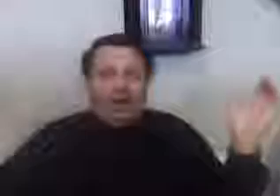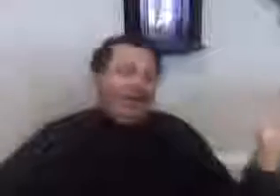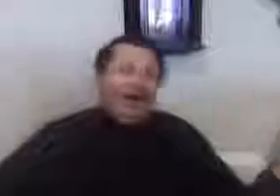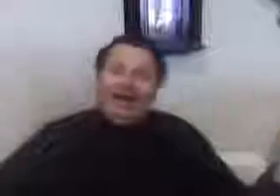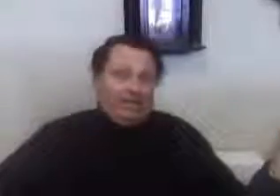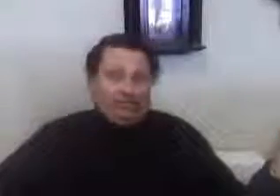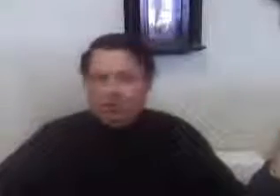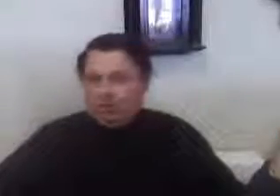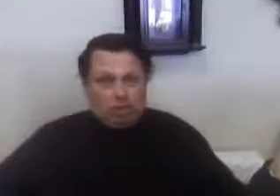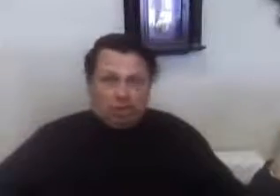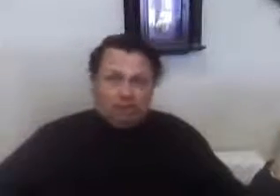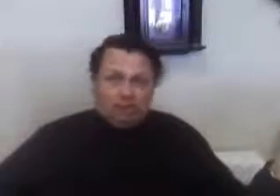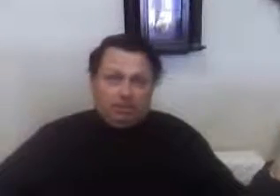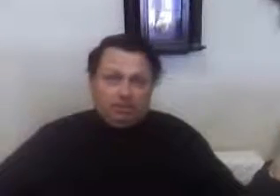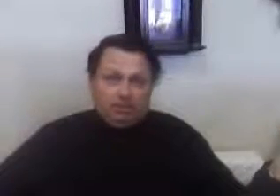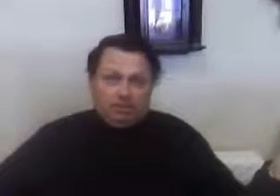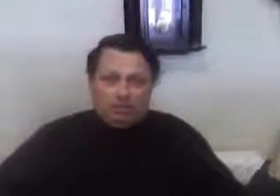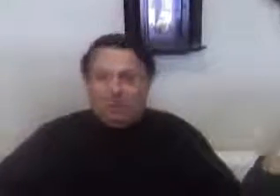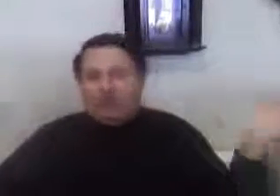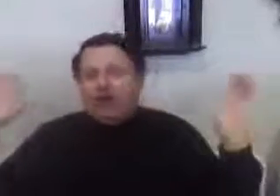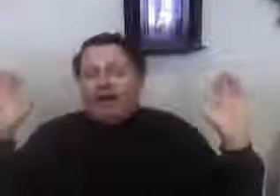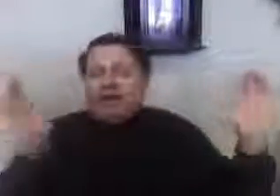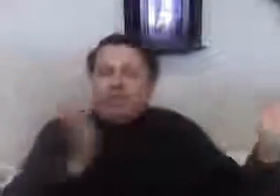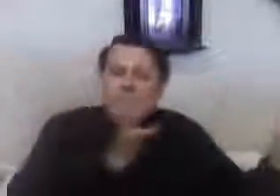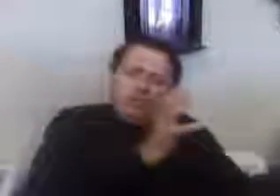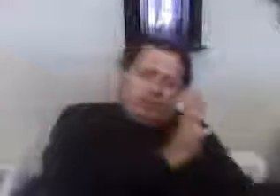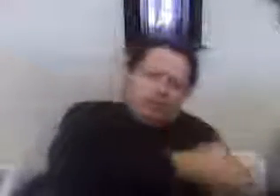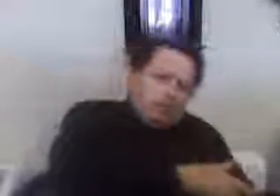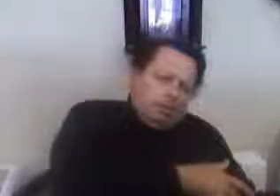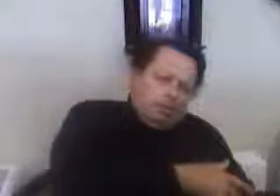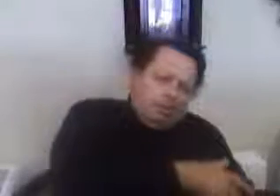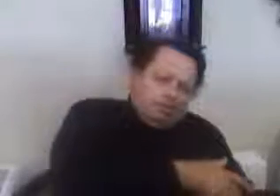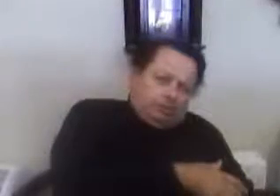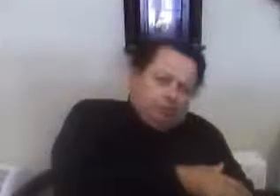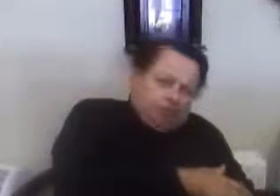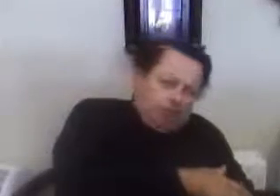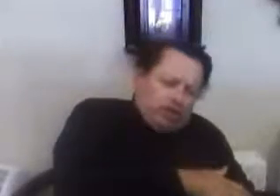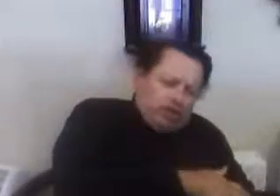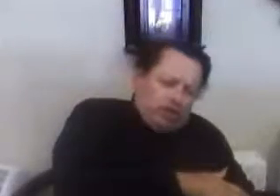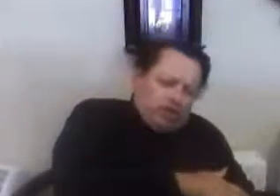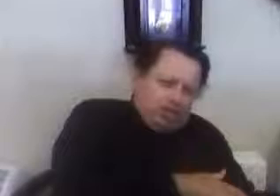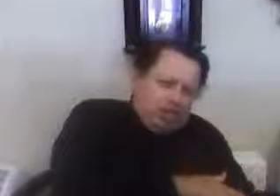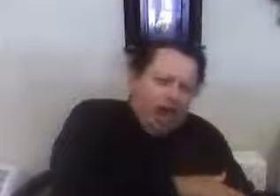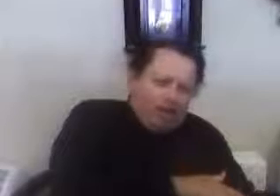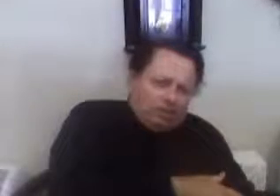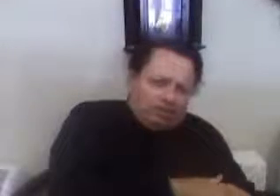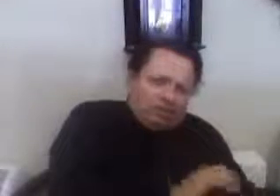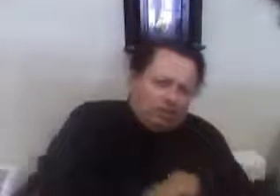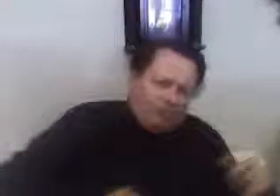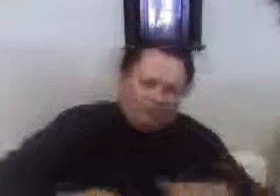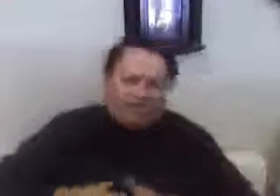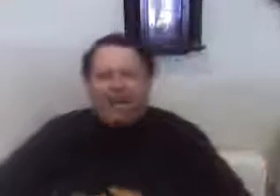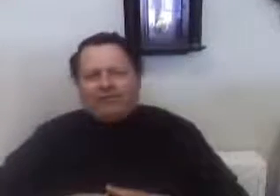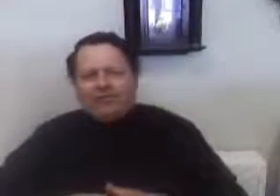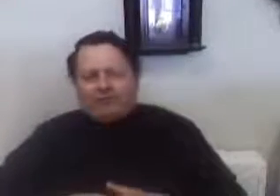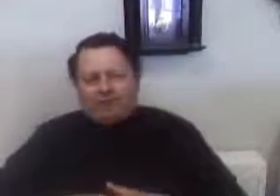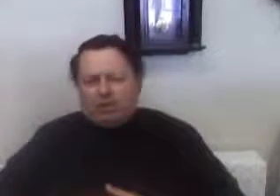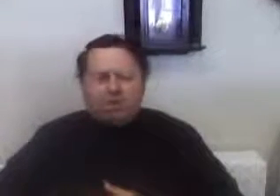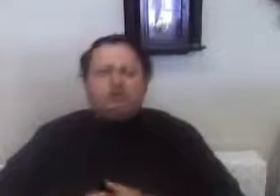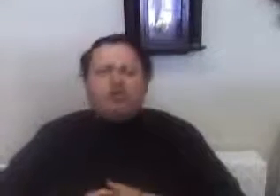know how to hide it real good. So if I hid 30 billion dollars from the government so you